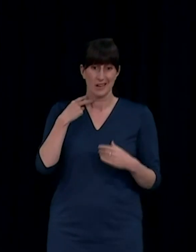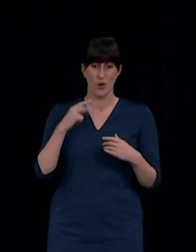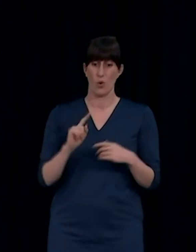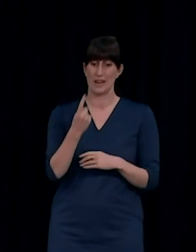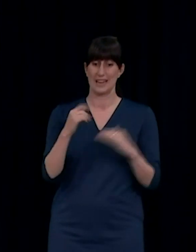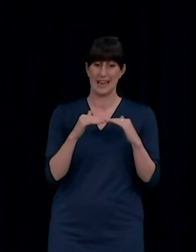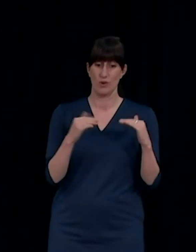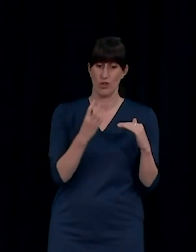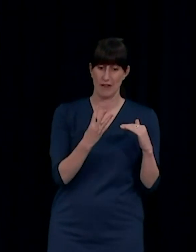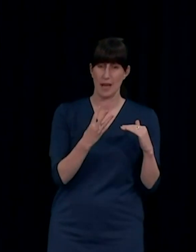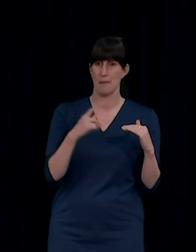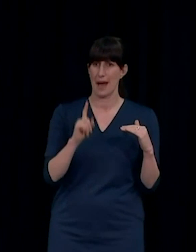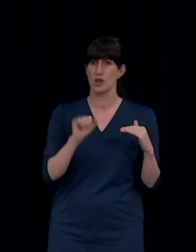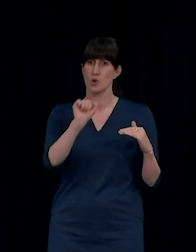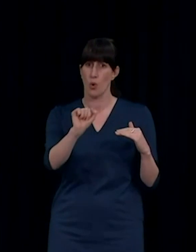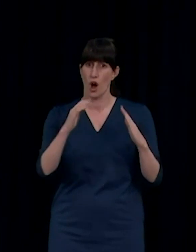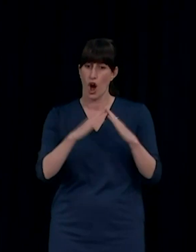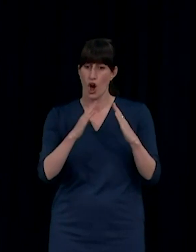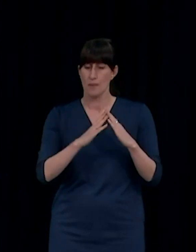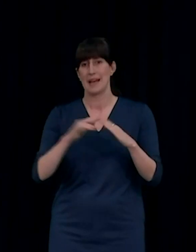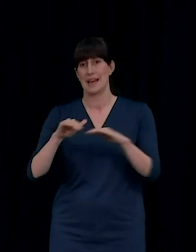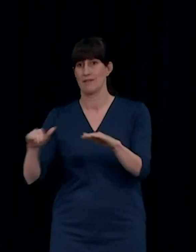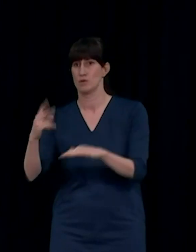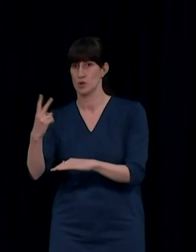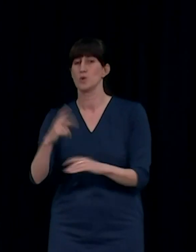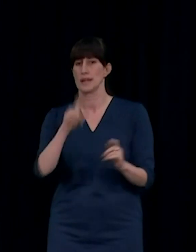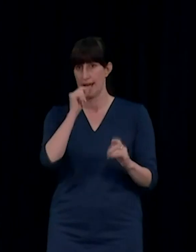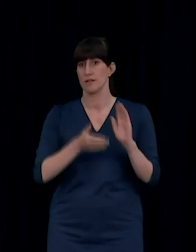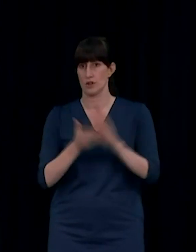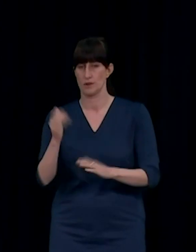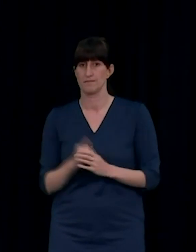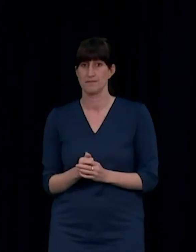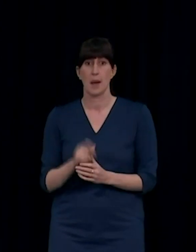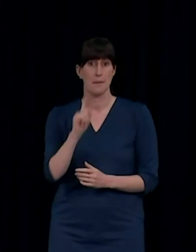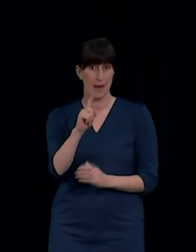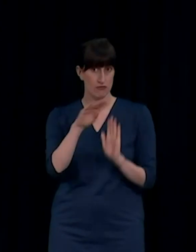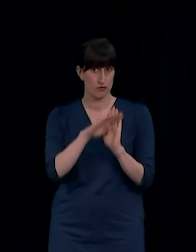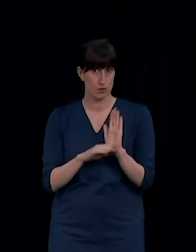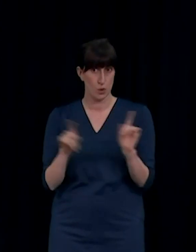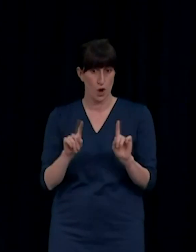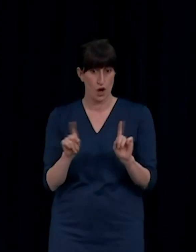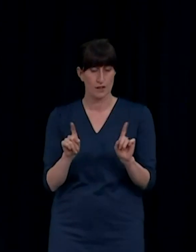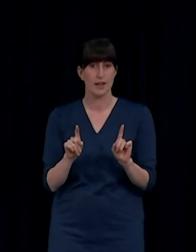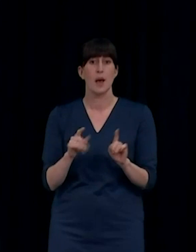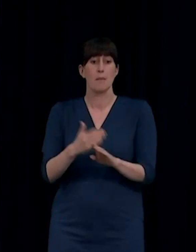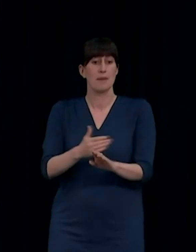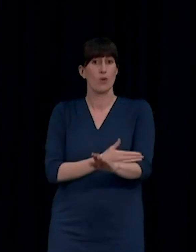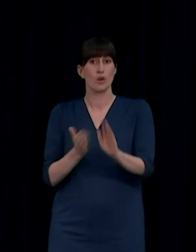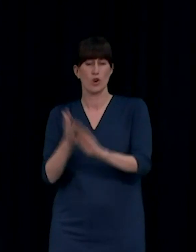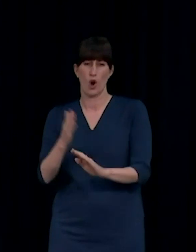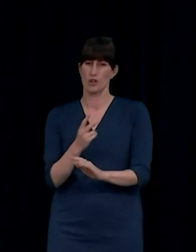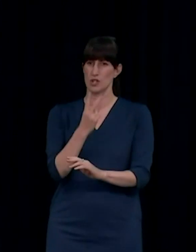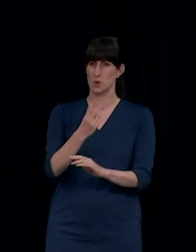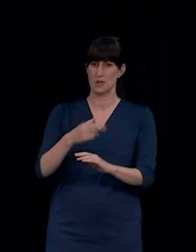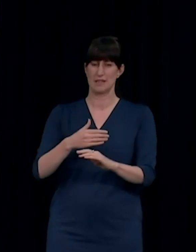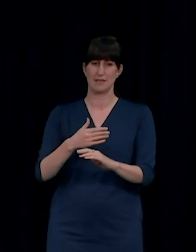There are rules. First, if you are leaving Auckland and not returning, you need to get a negative test within 72 hours before your departure. So, that's the